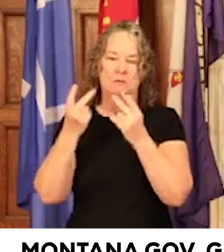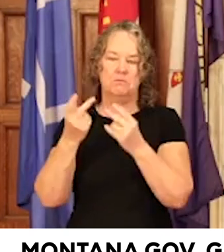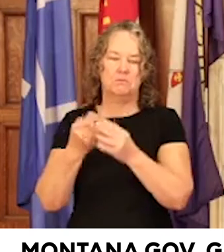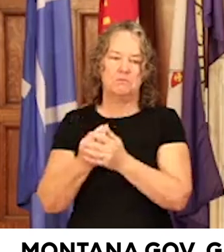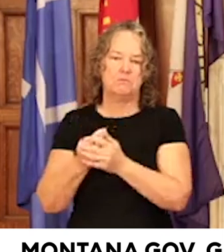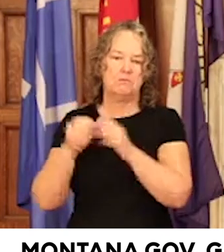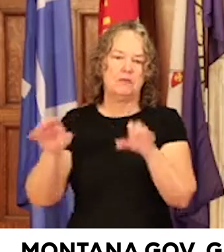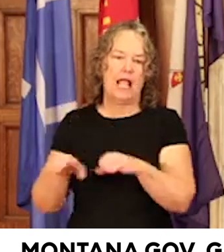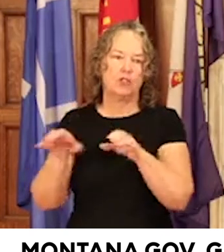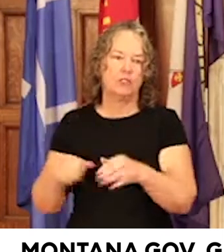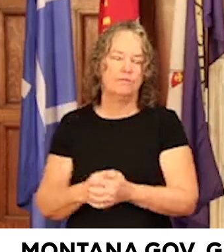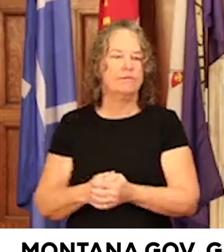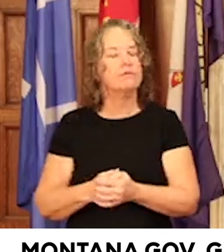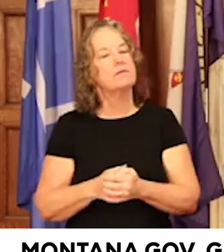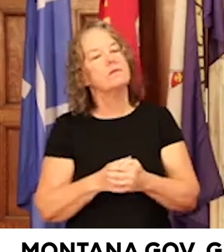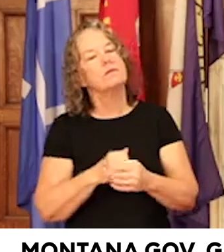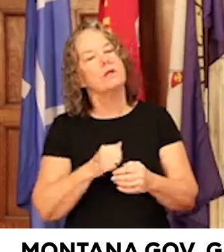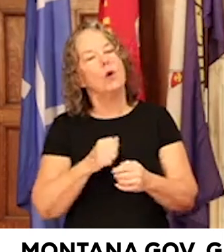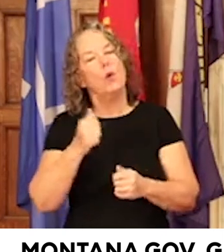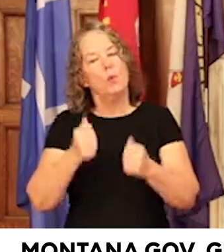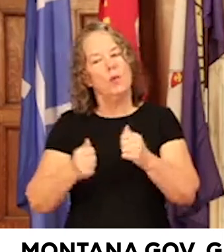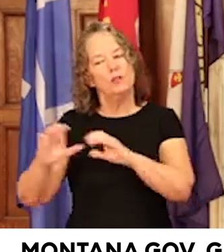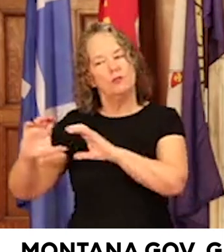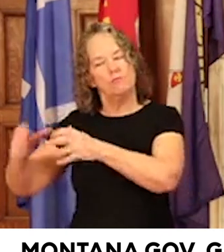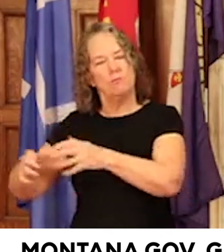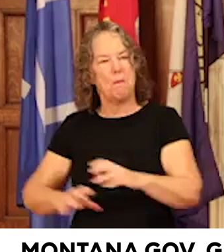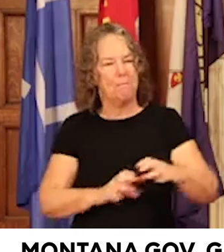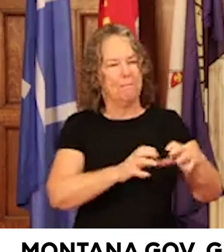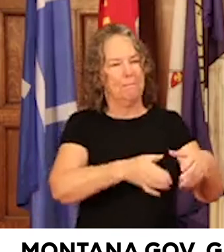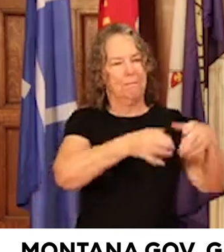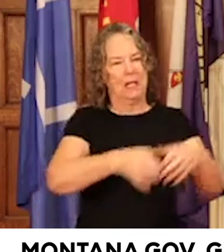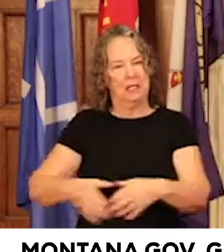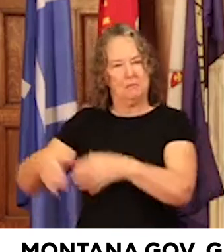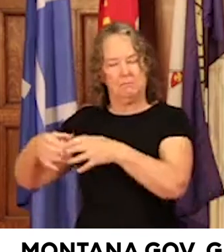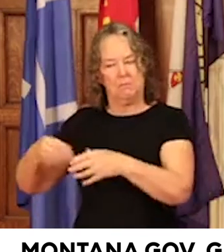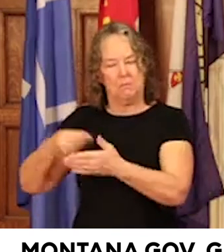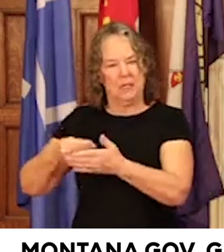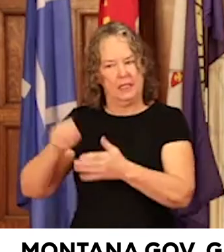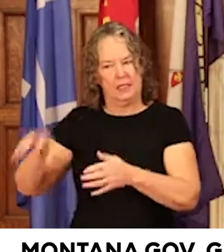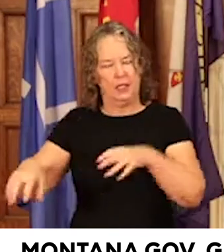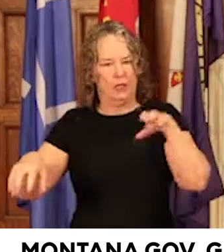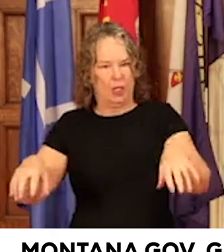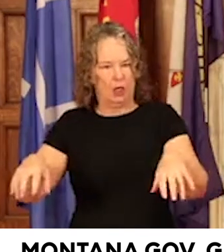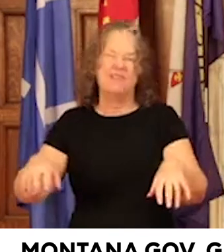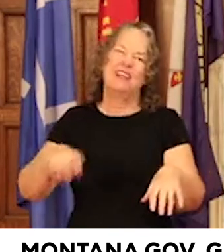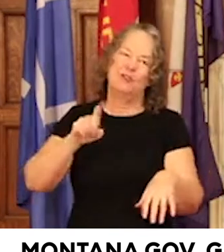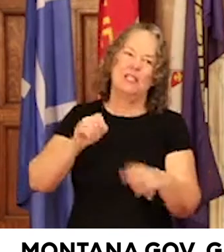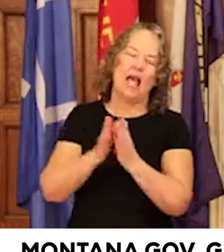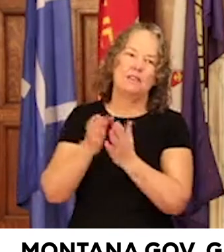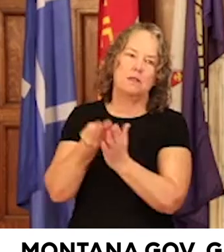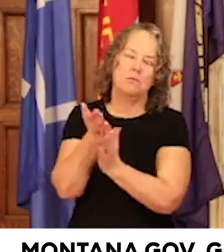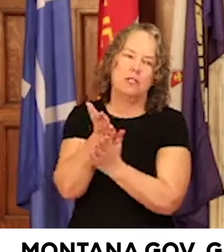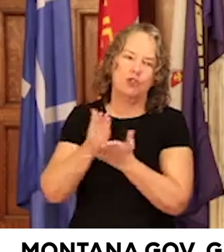So I think on the specifics of which bucket it's in, I would defer the question to the budget director. We'd be happy to get you a follow up on that. I just, from